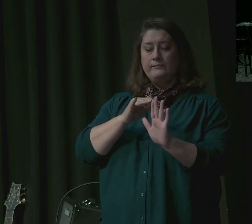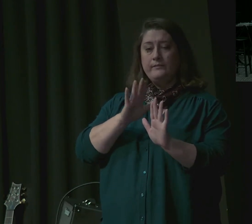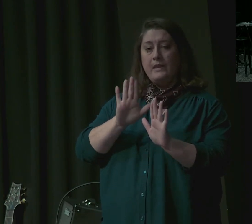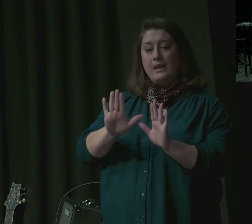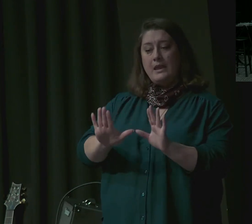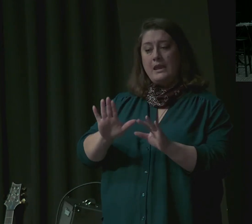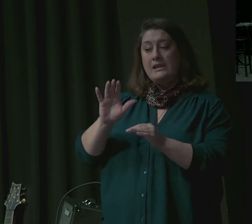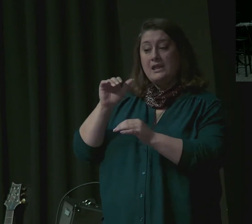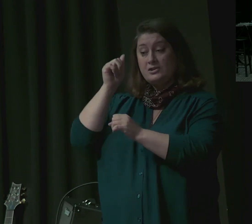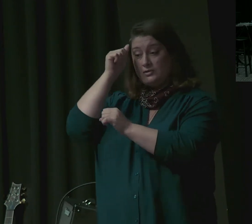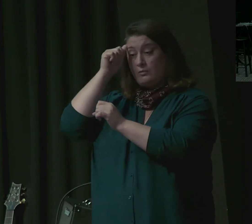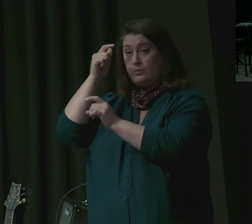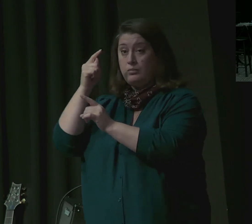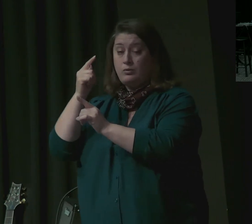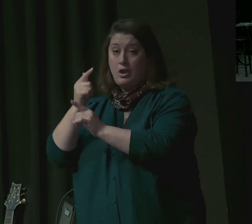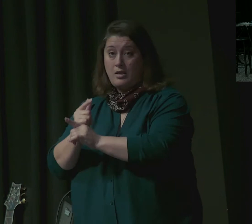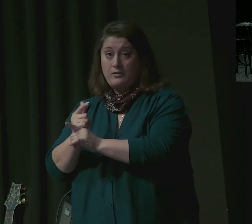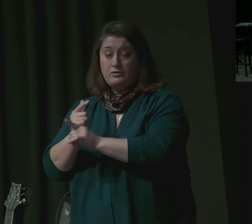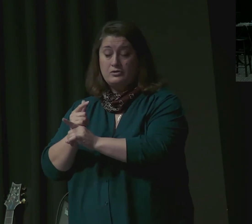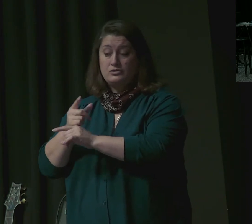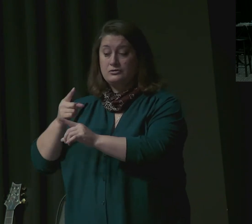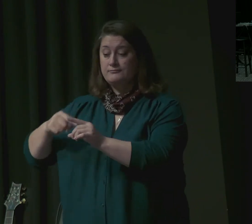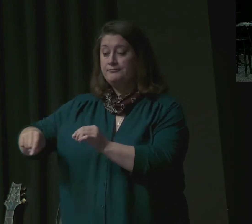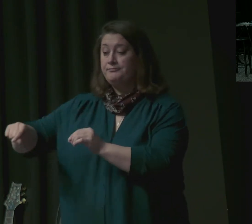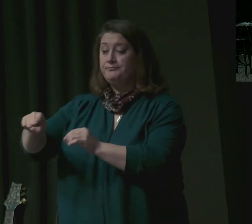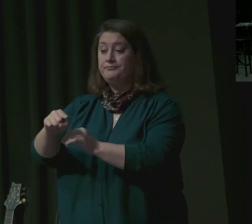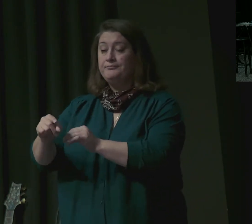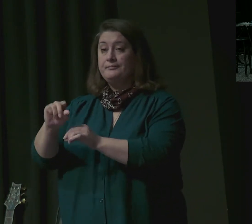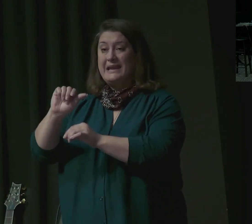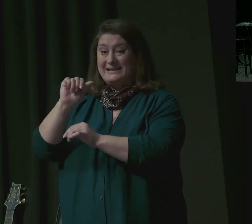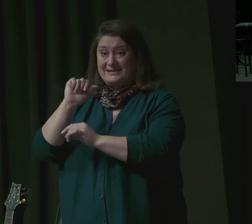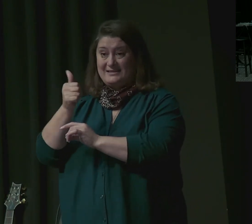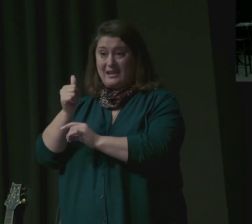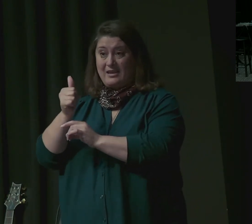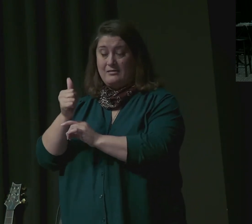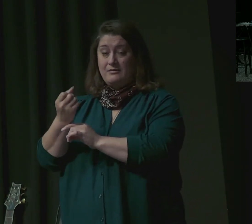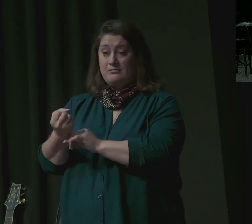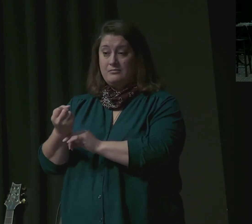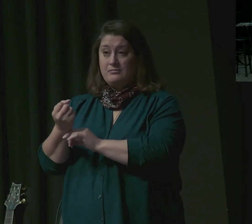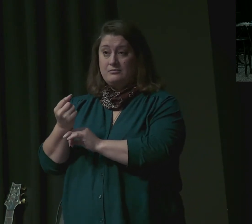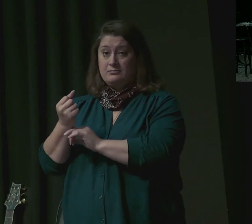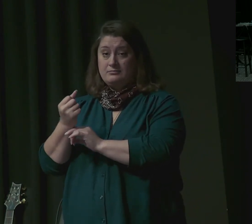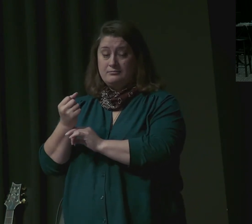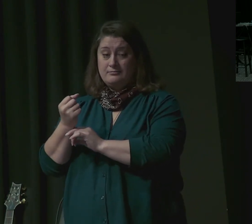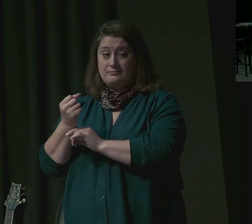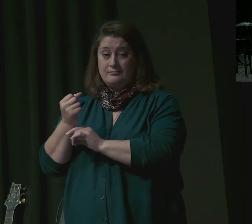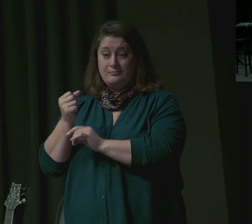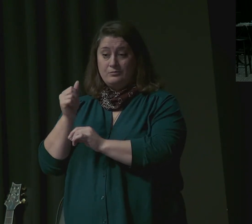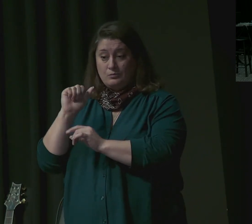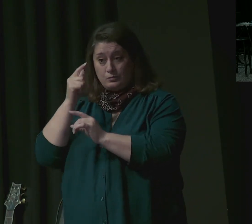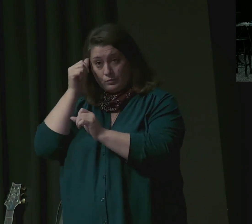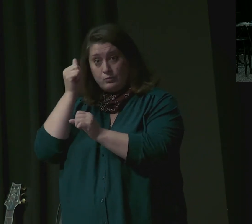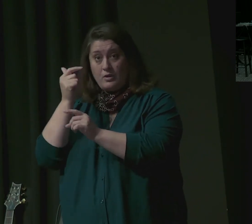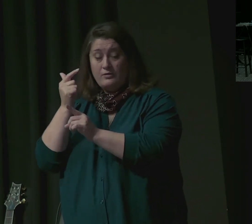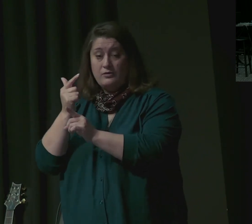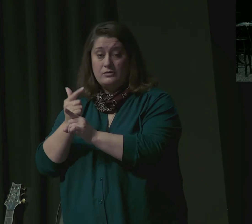really want? Are they truly different after all these long years?